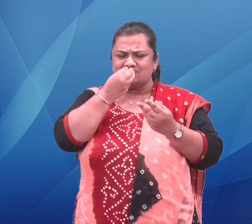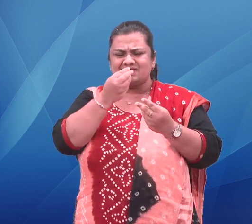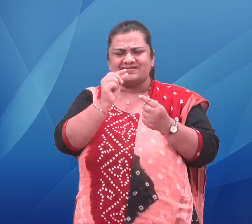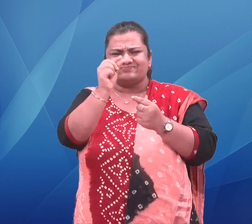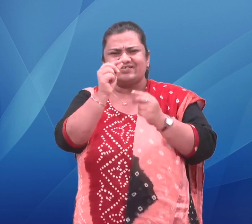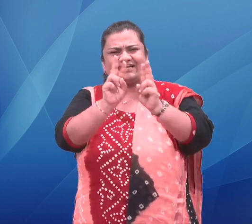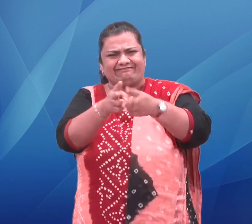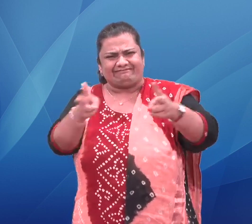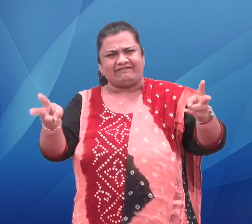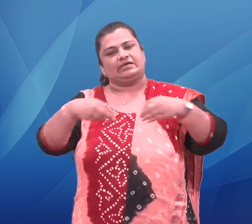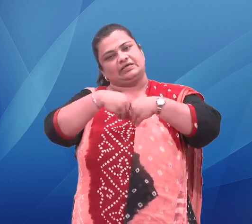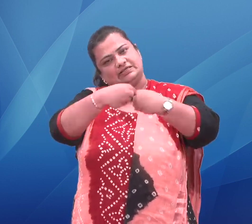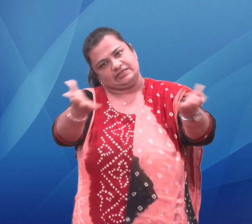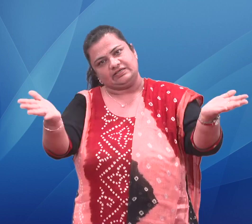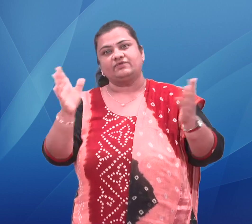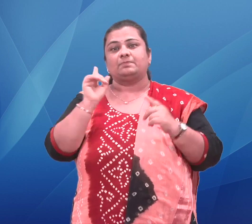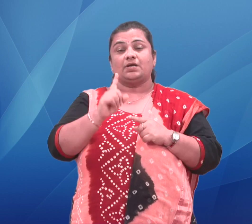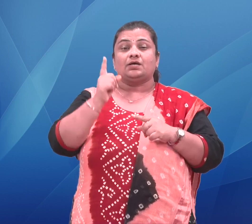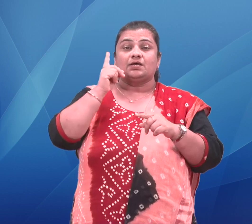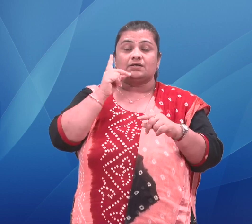under the welfare institutions and the hostel scheme.